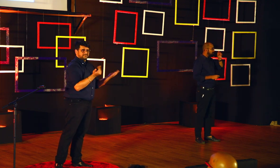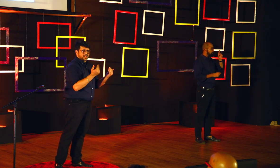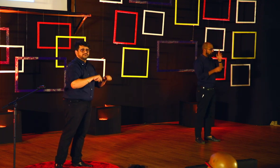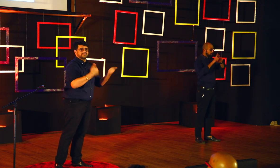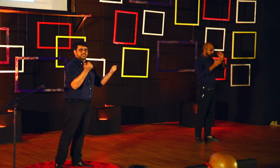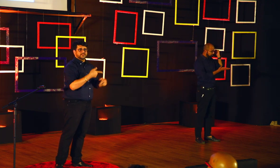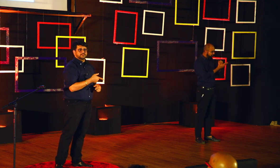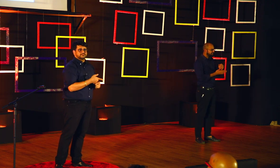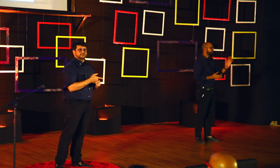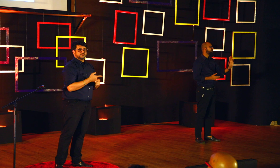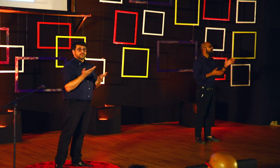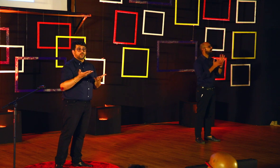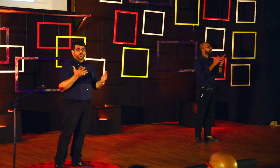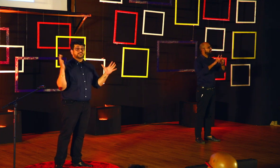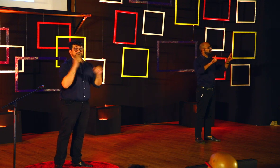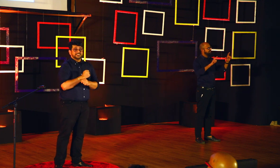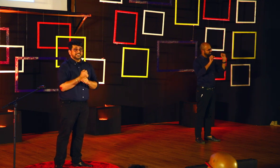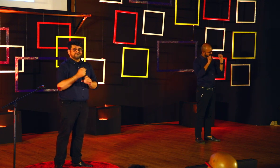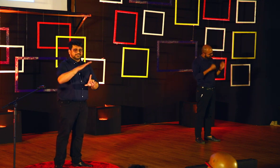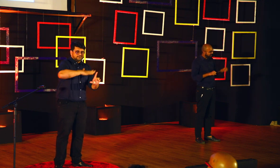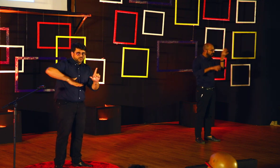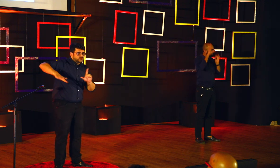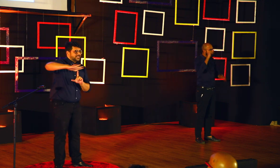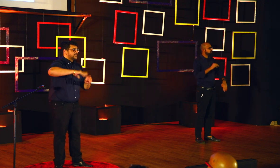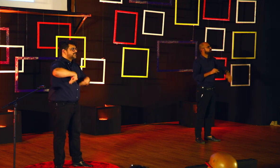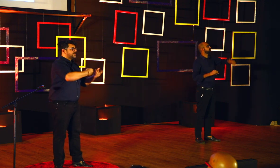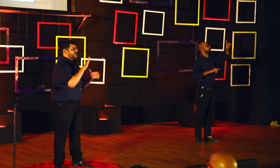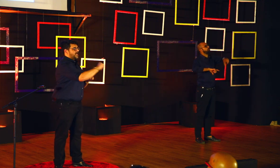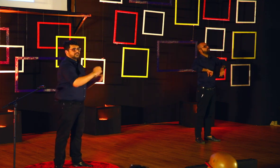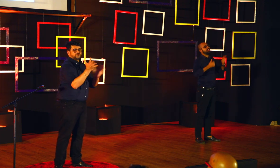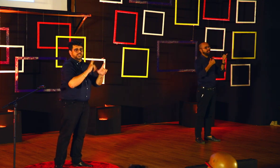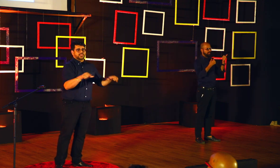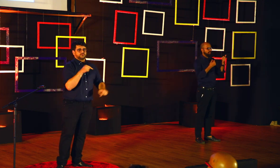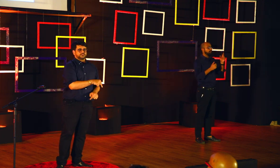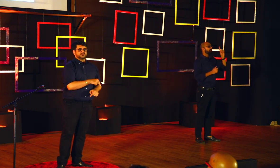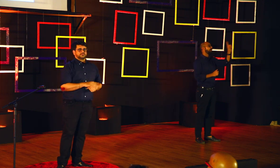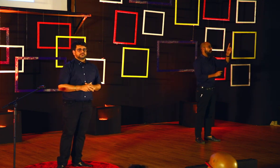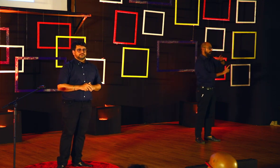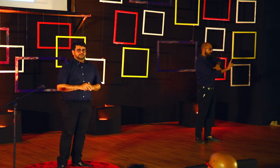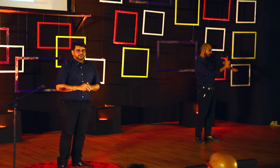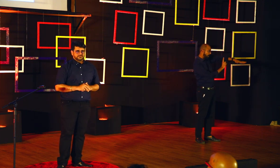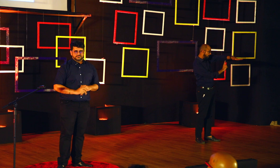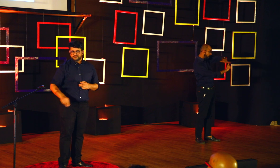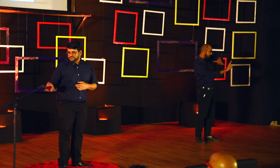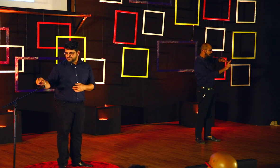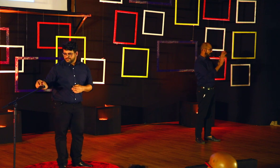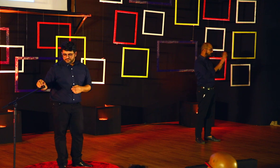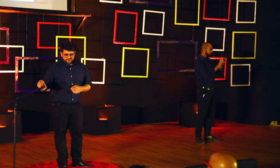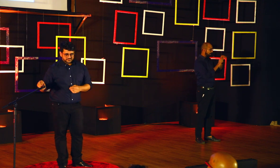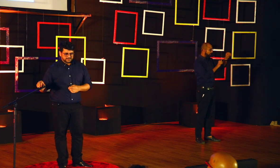have to use spoken language. Deaf people can succeed in life without speaking while using sign language. Their only need for accessibility is sign